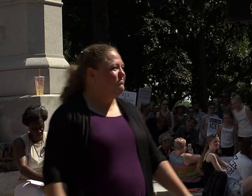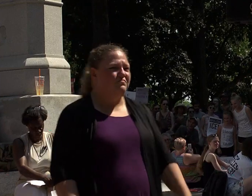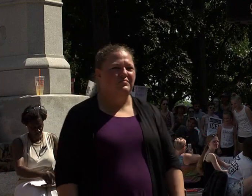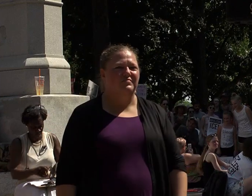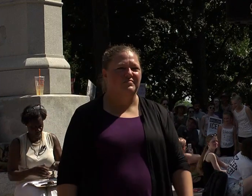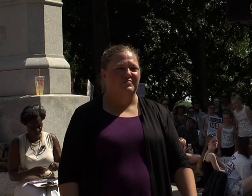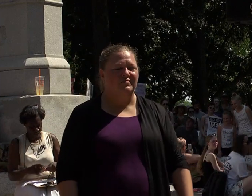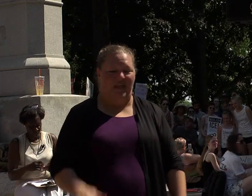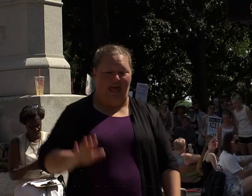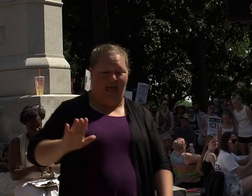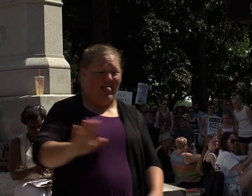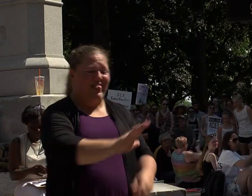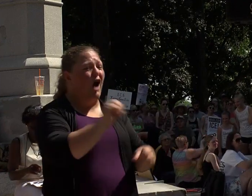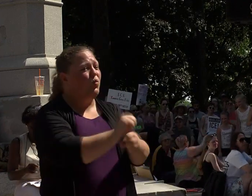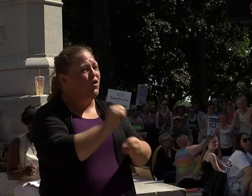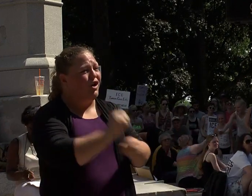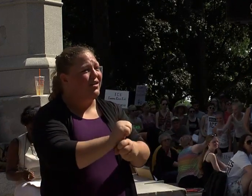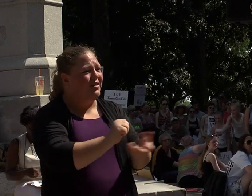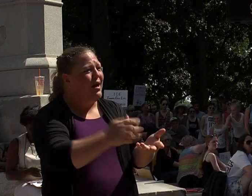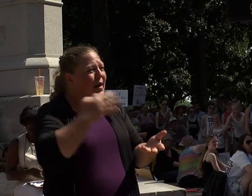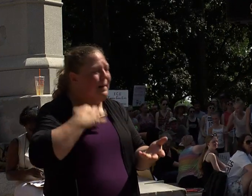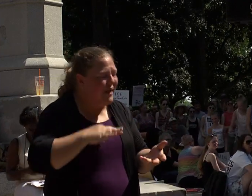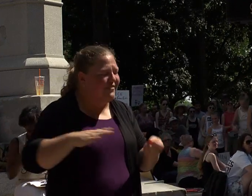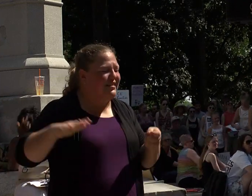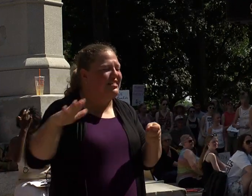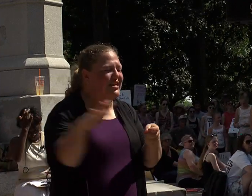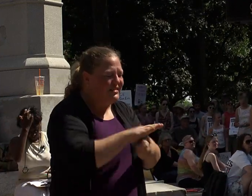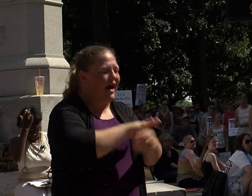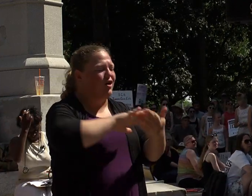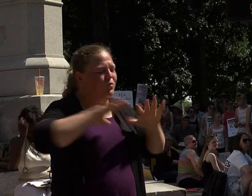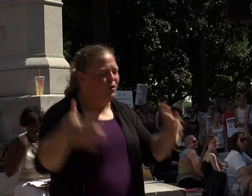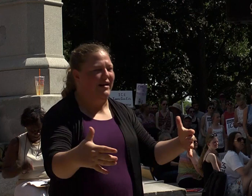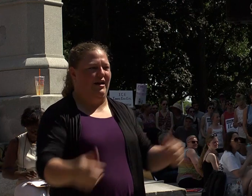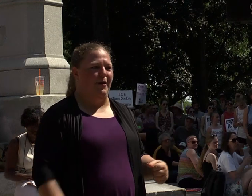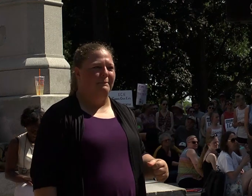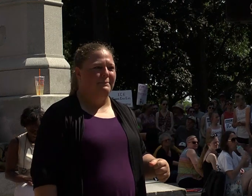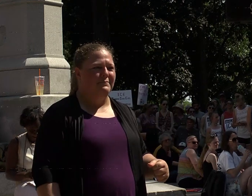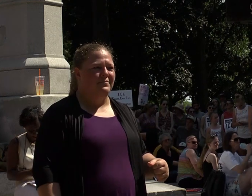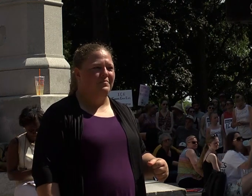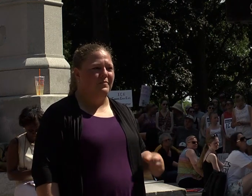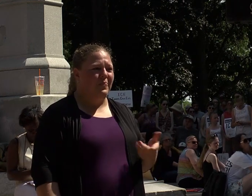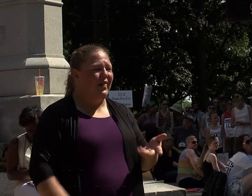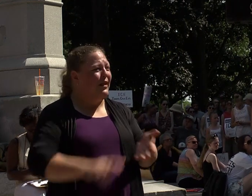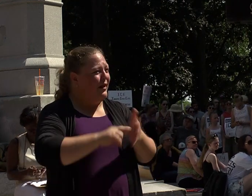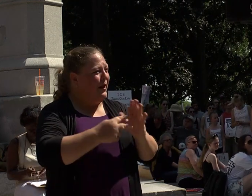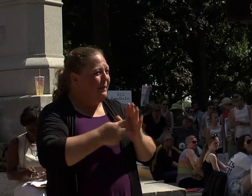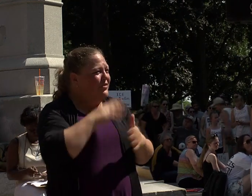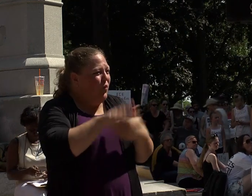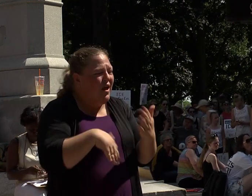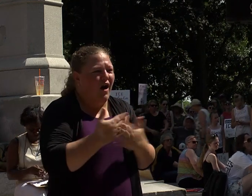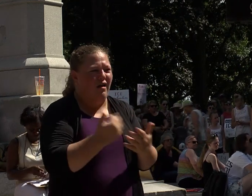Their work benefits the entire community and puts food on many